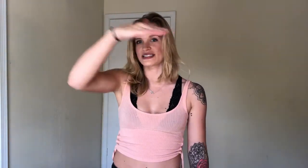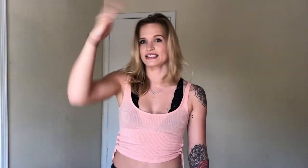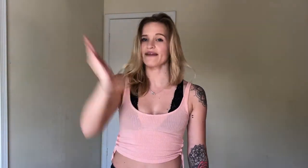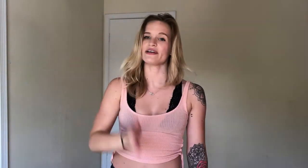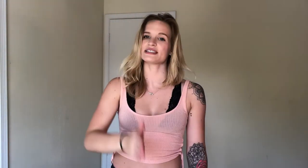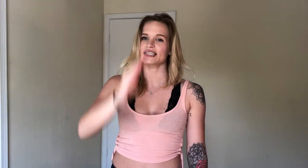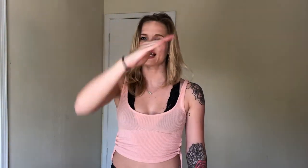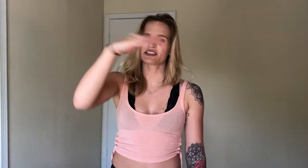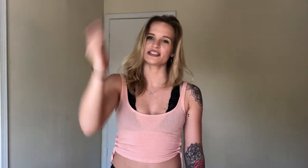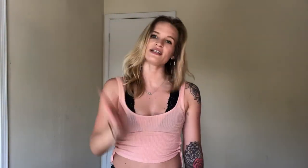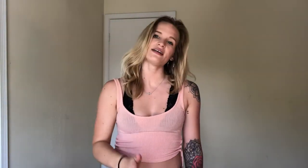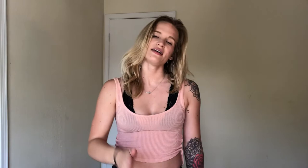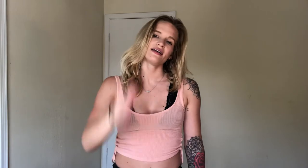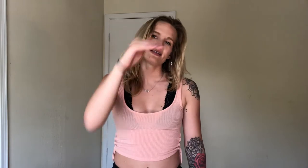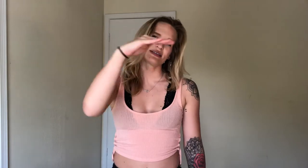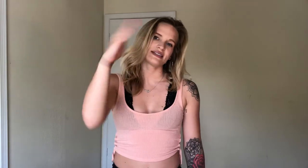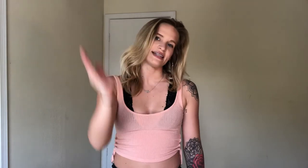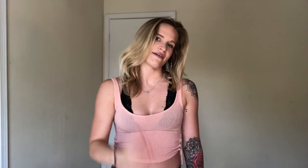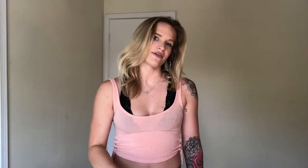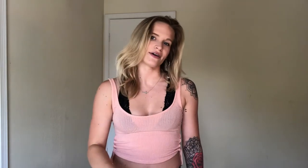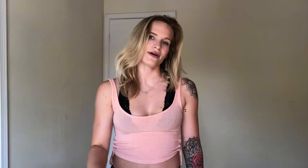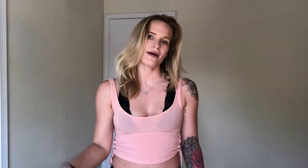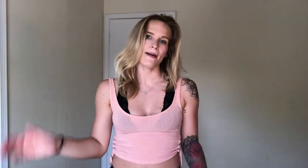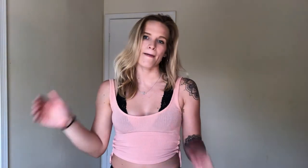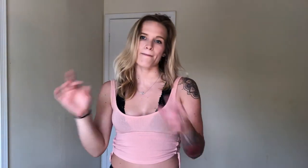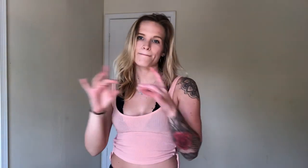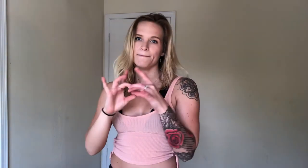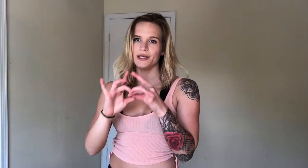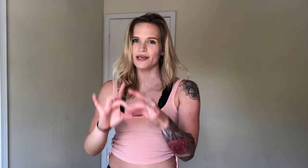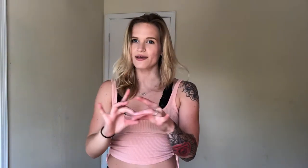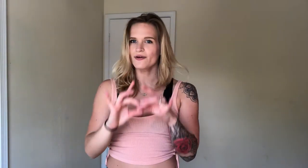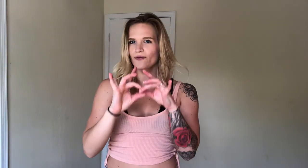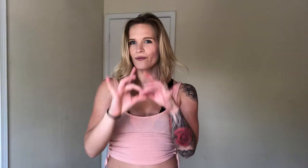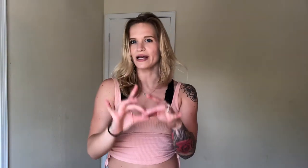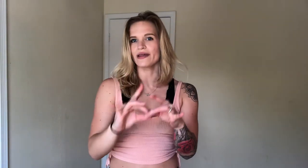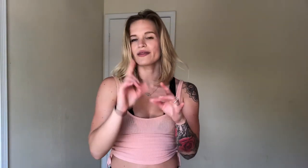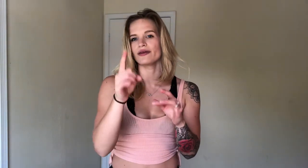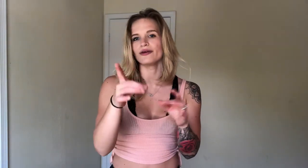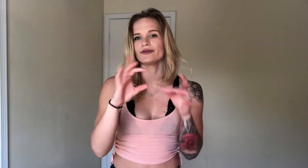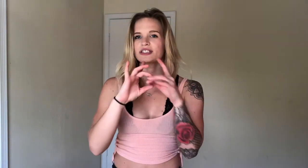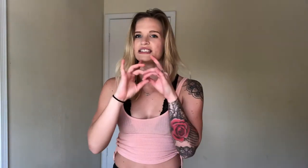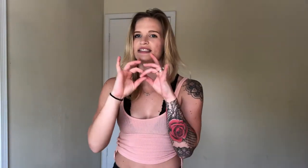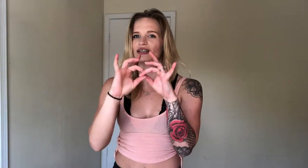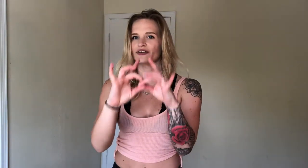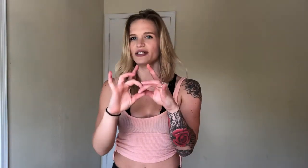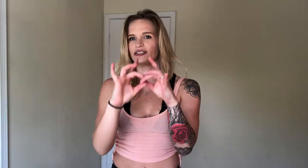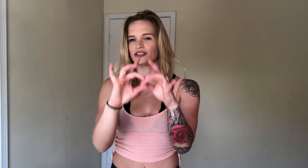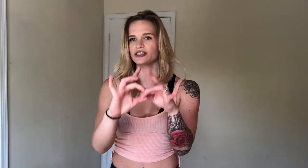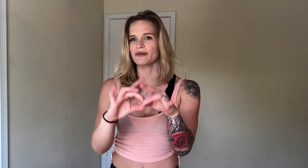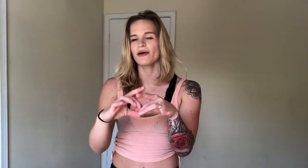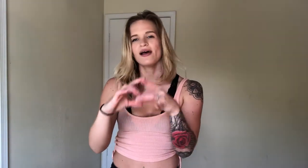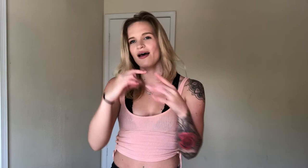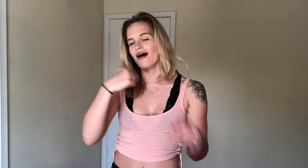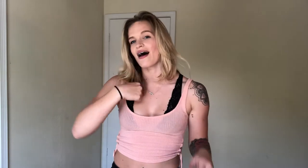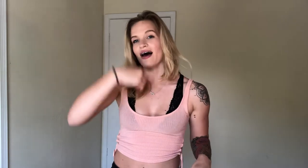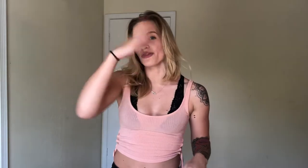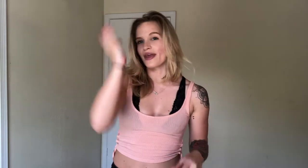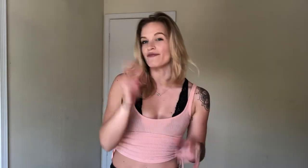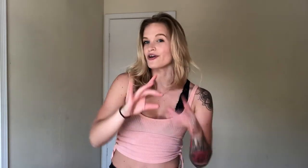a seven slash it. Never. Be. With. You. So this is like relationship. I'll never